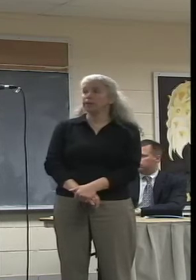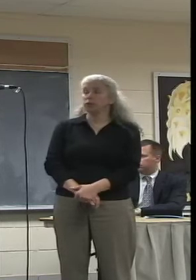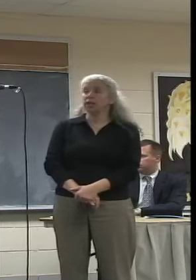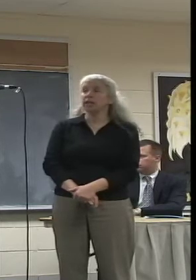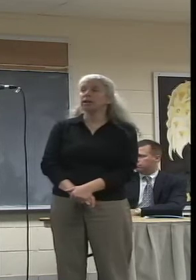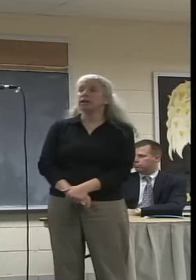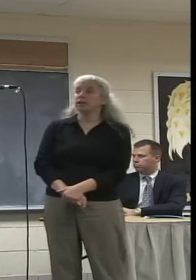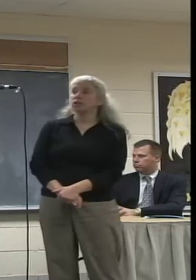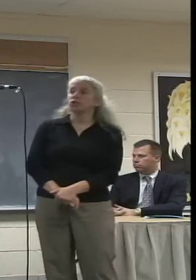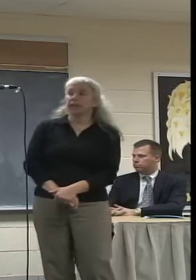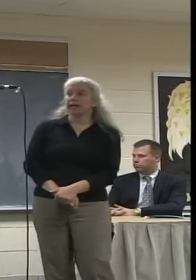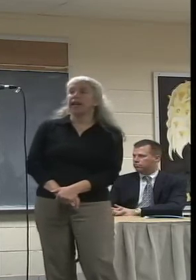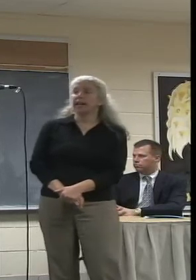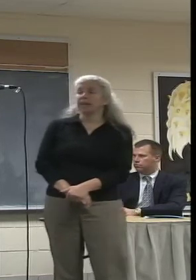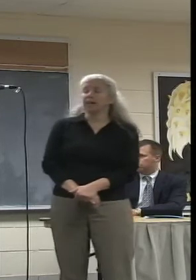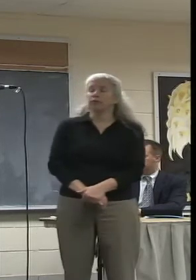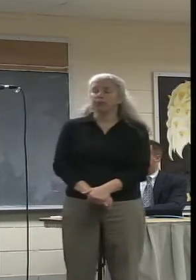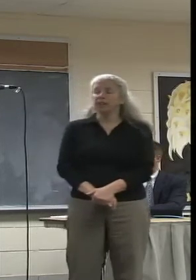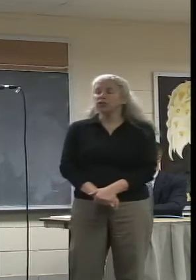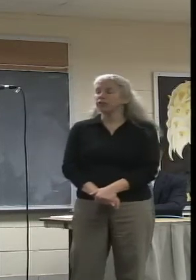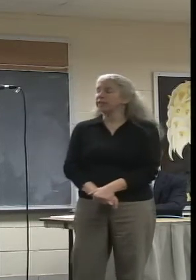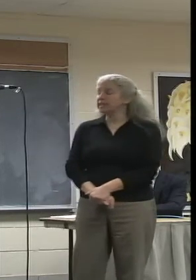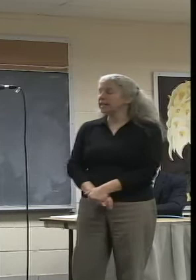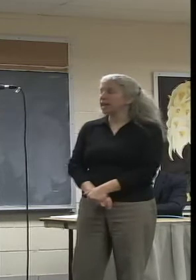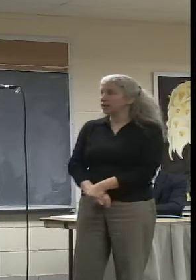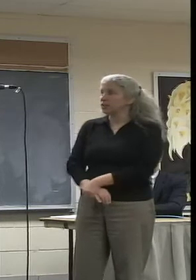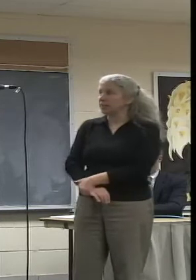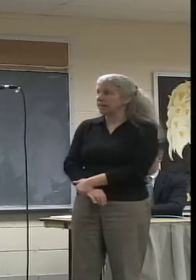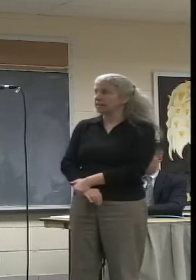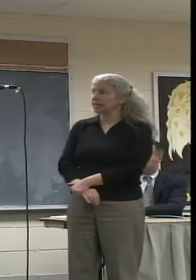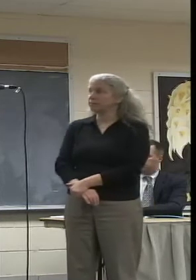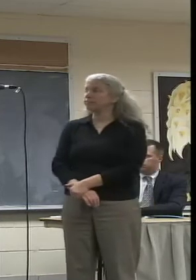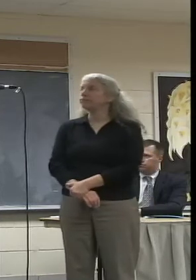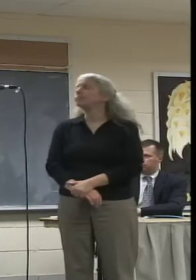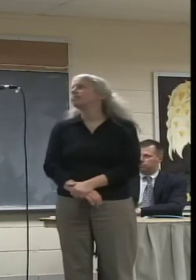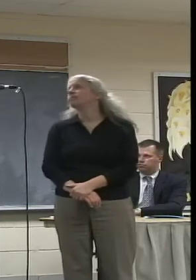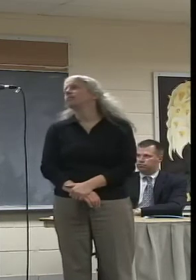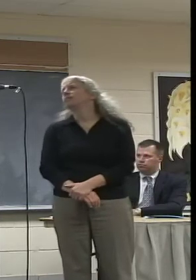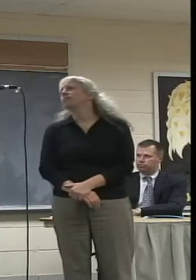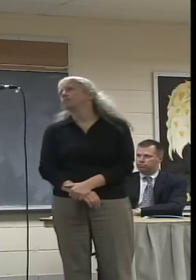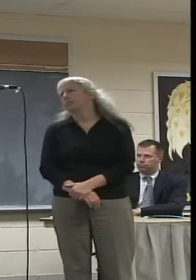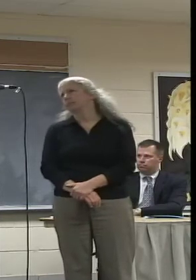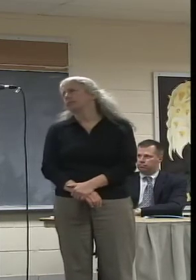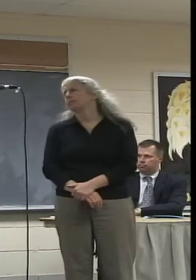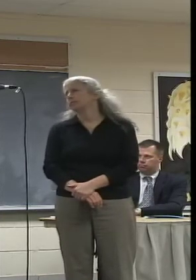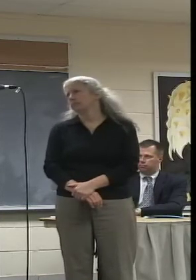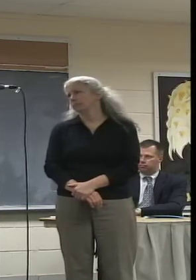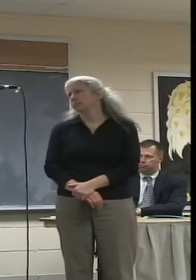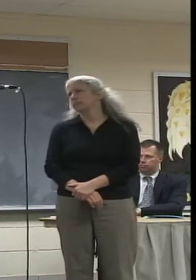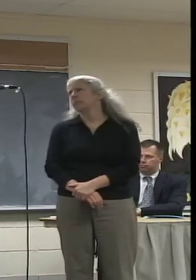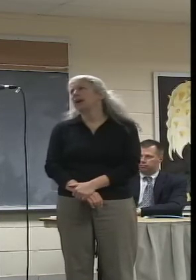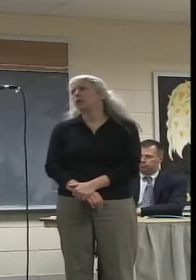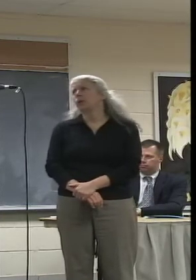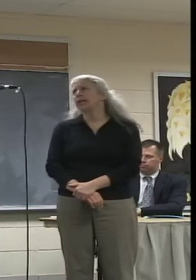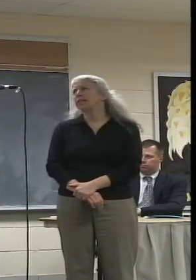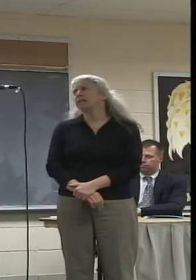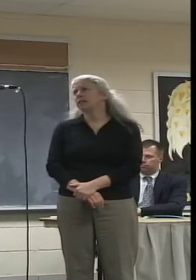closed captioning. So they can get the information from the city council meeting. So my request